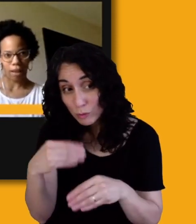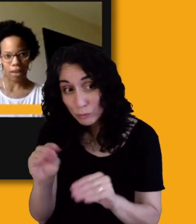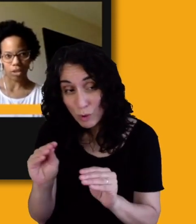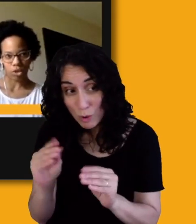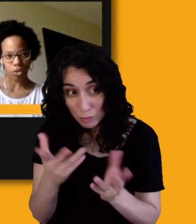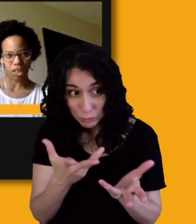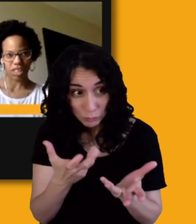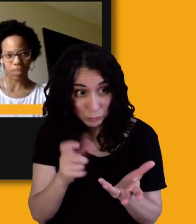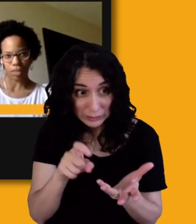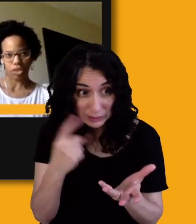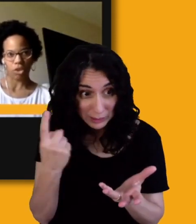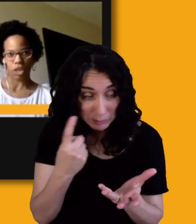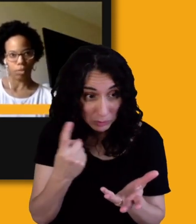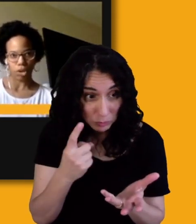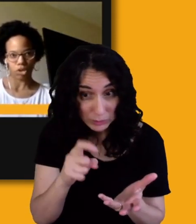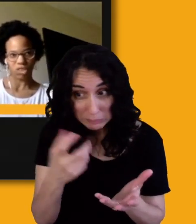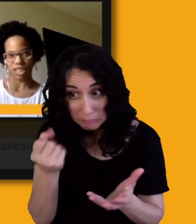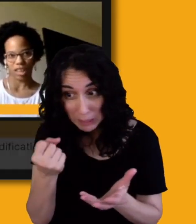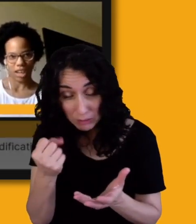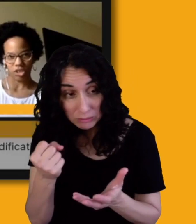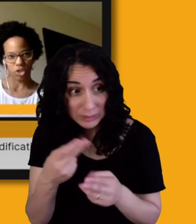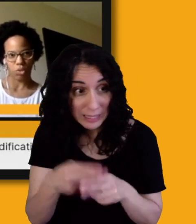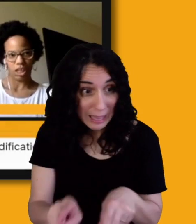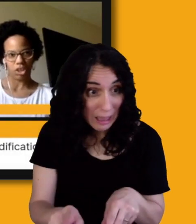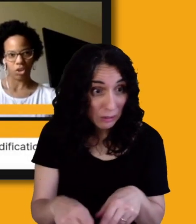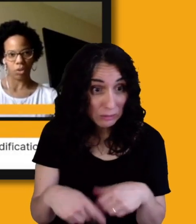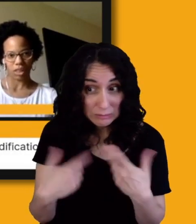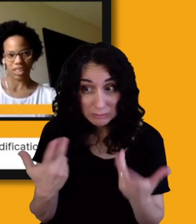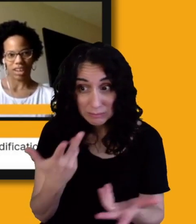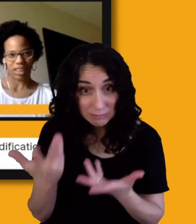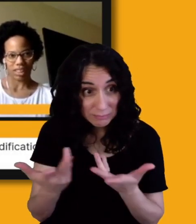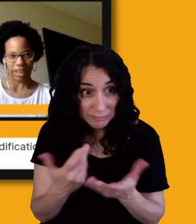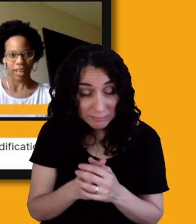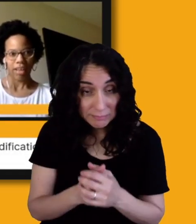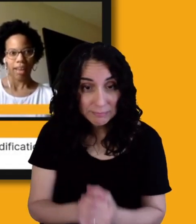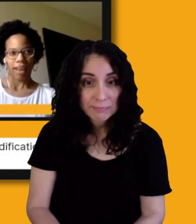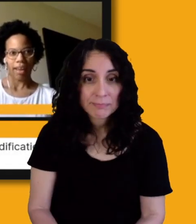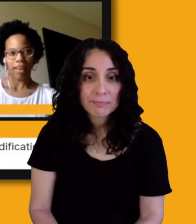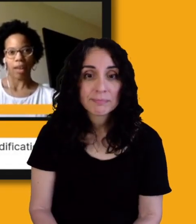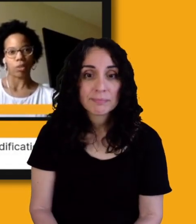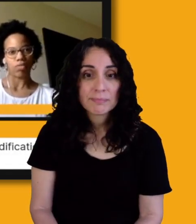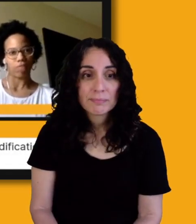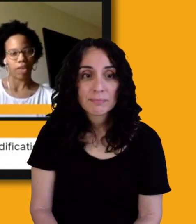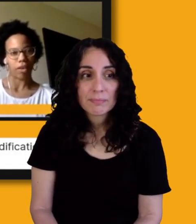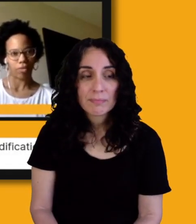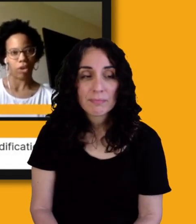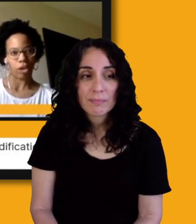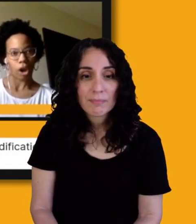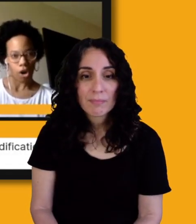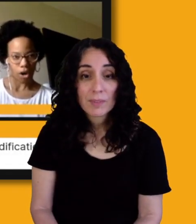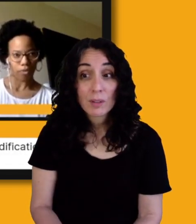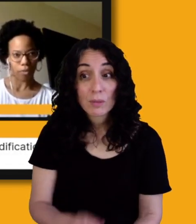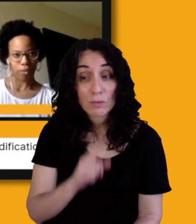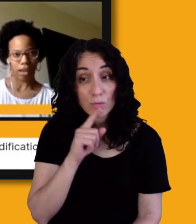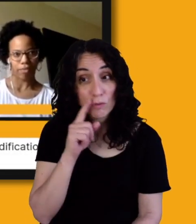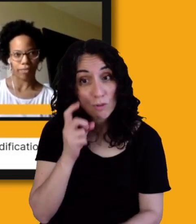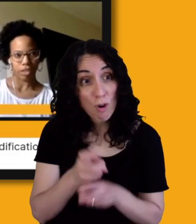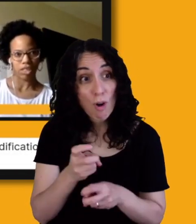do you need something? Do you need milk? Do you need eggs? Do you need, you know, things like that. And it was very, very hard for me at first to